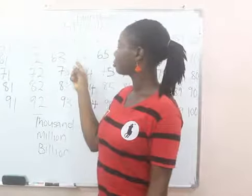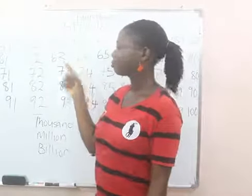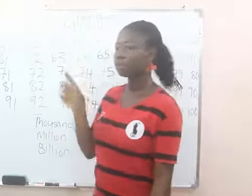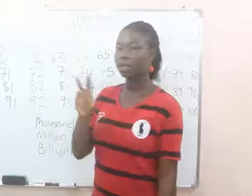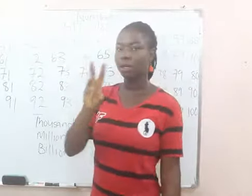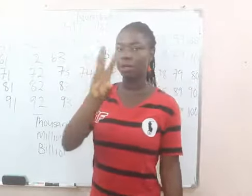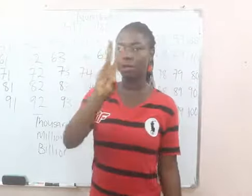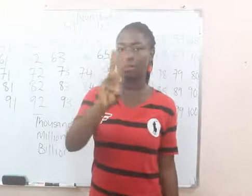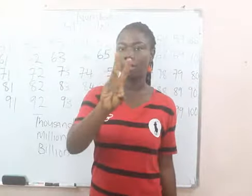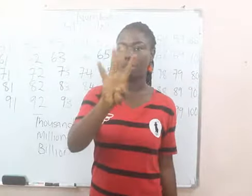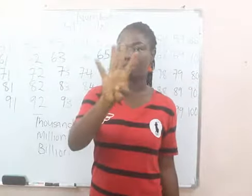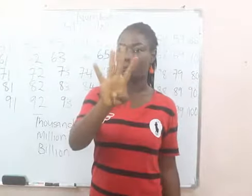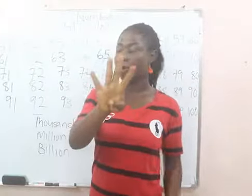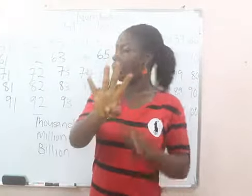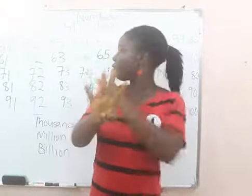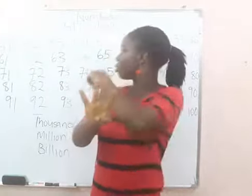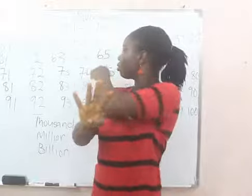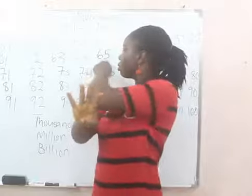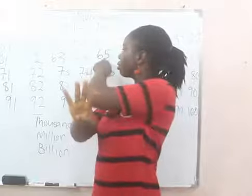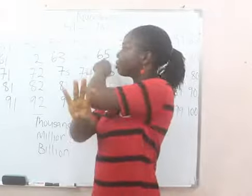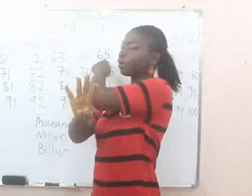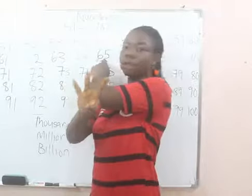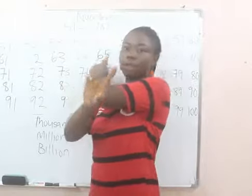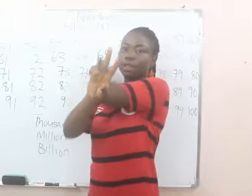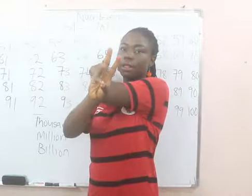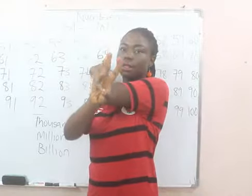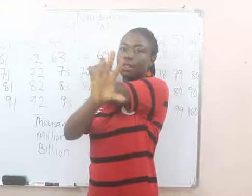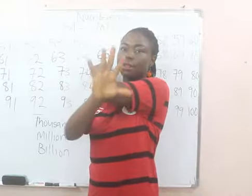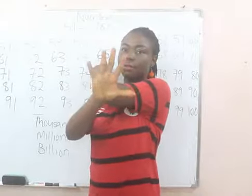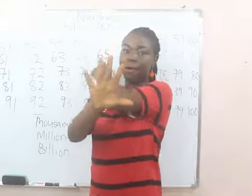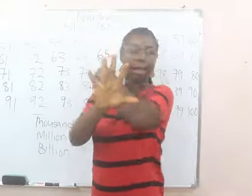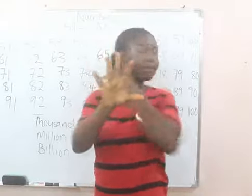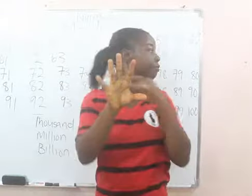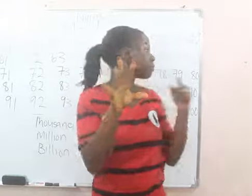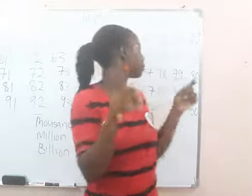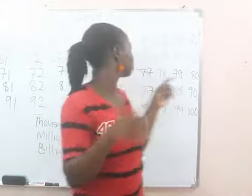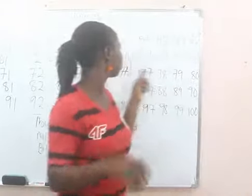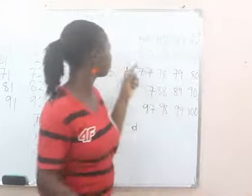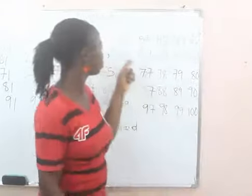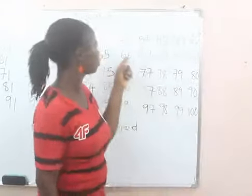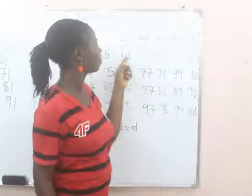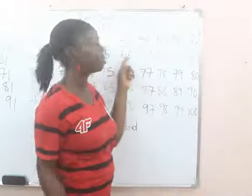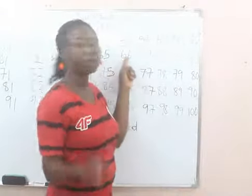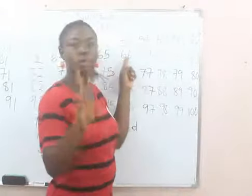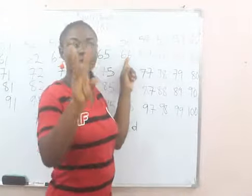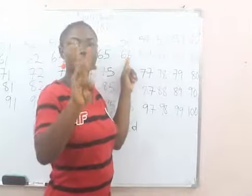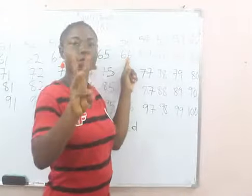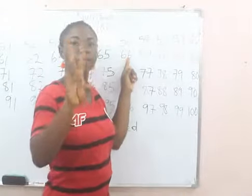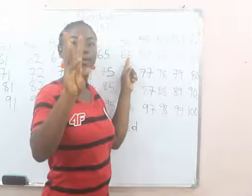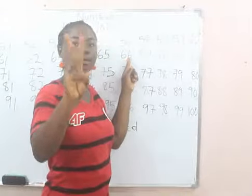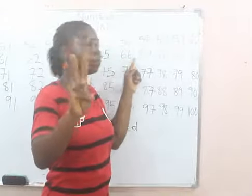64, 65, 66,